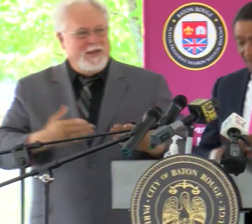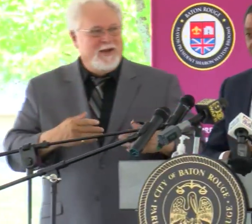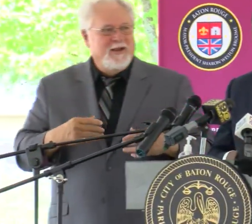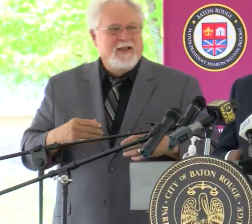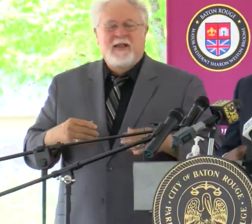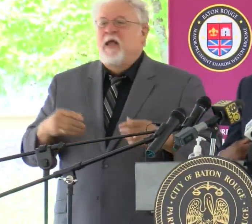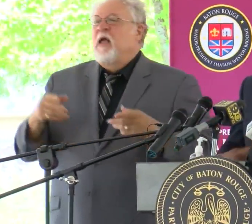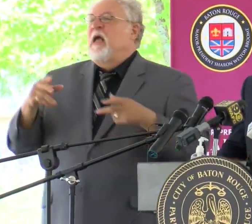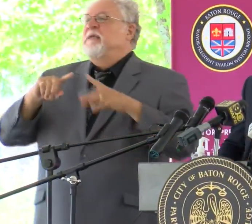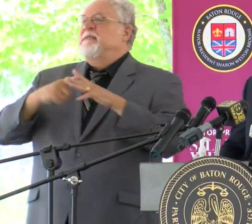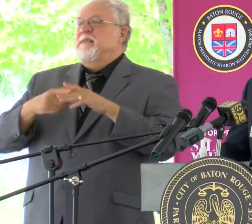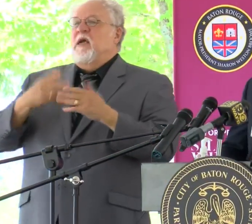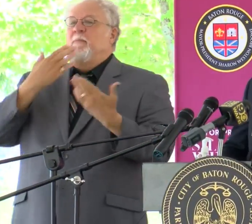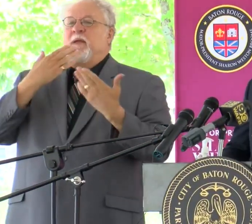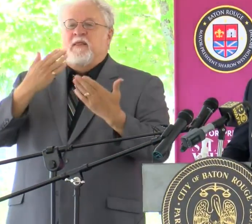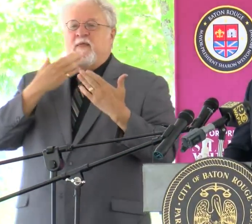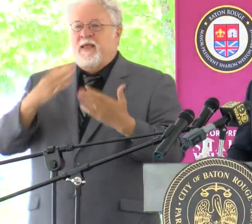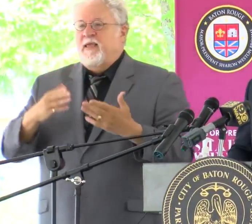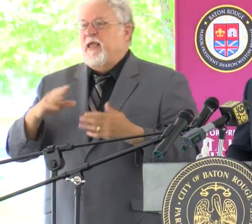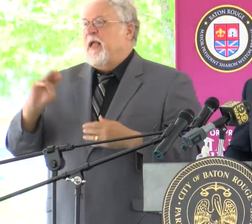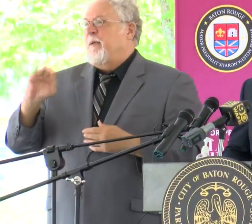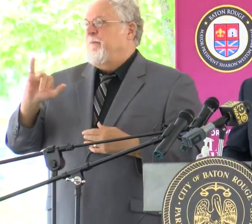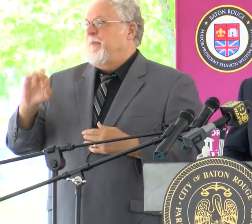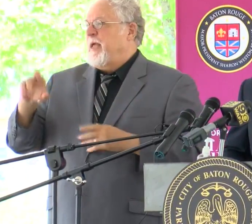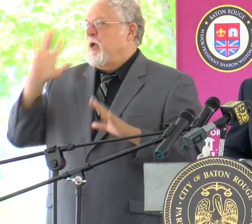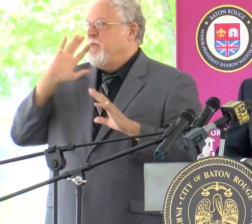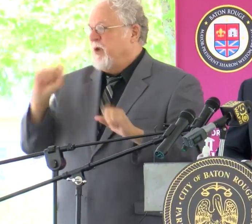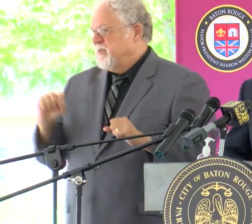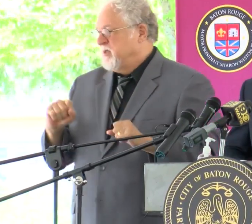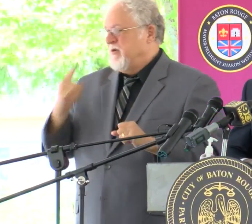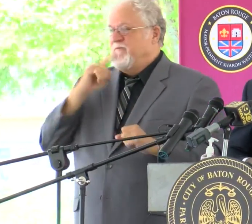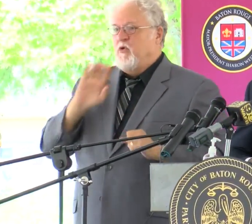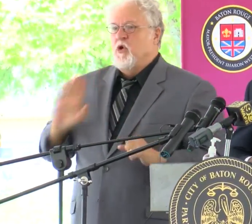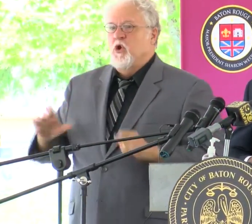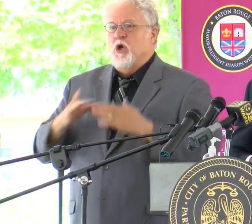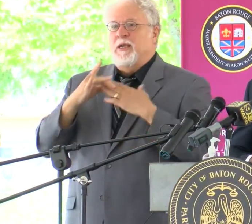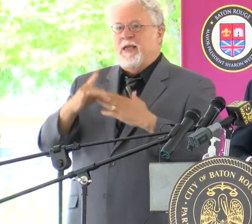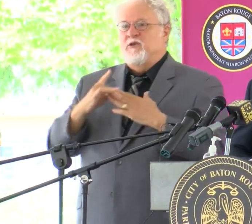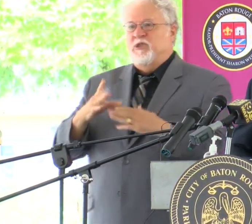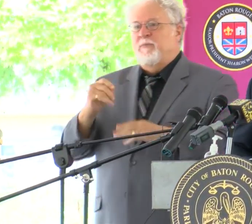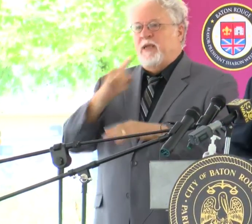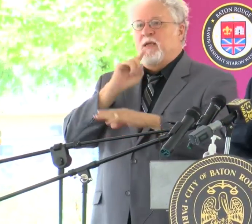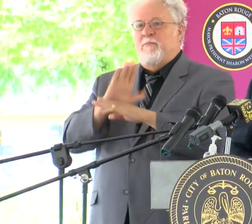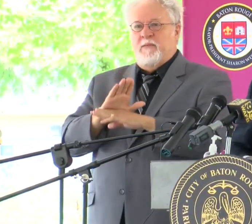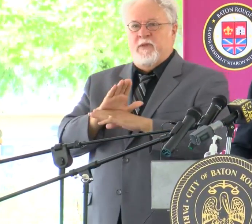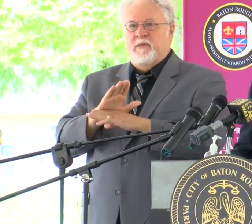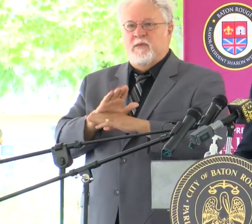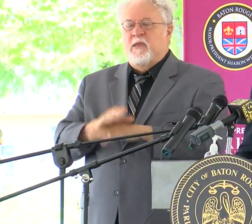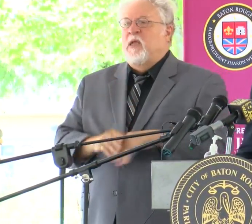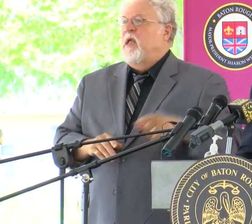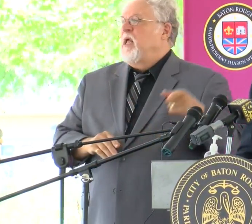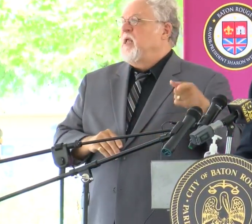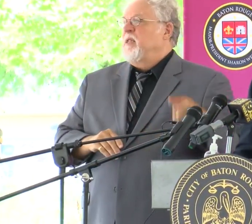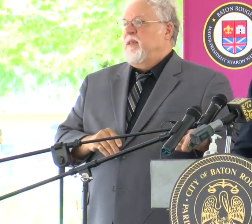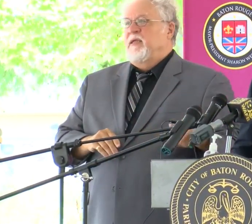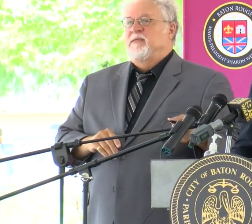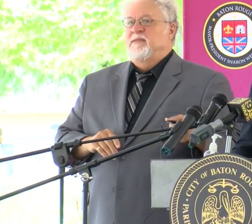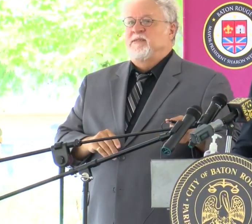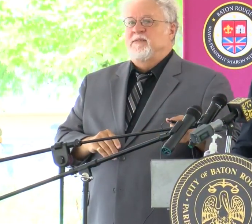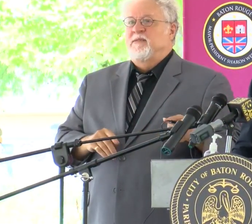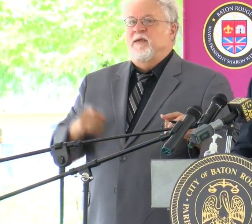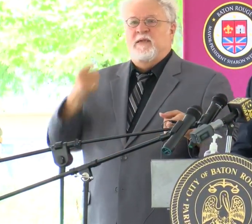Let me start by thanking the Mayor President for her leadership and her commitment. This was a